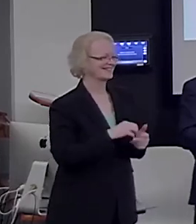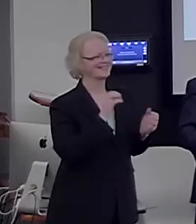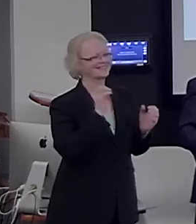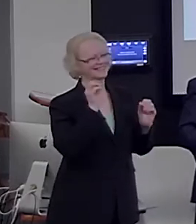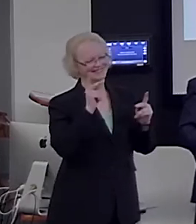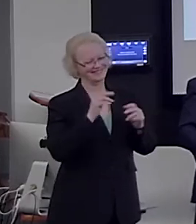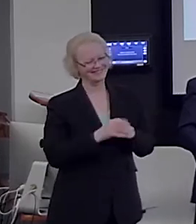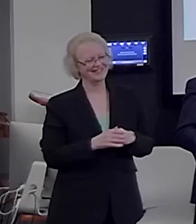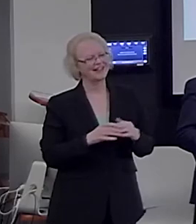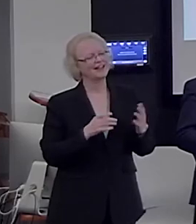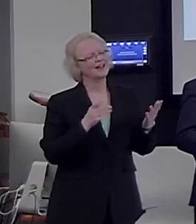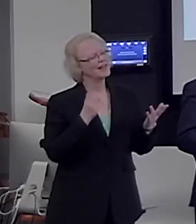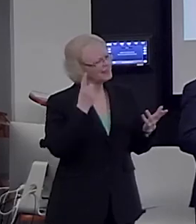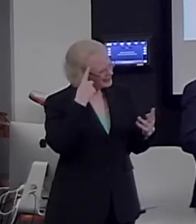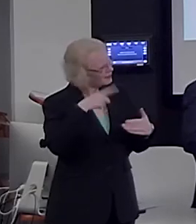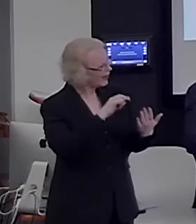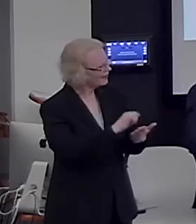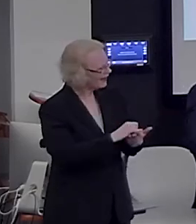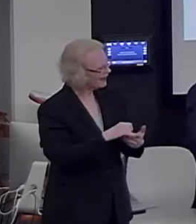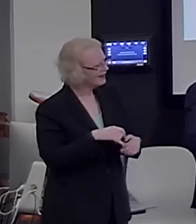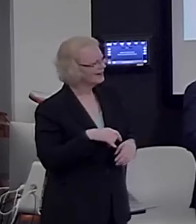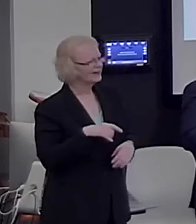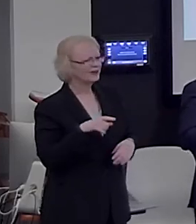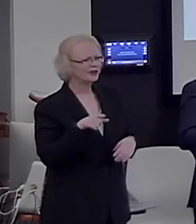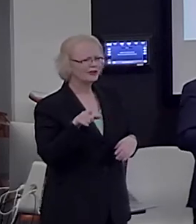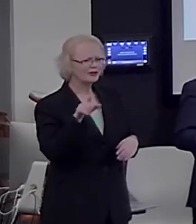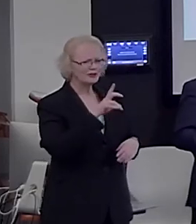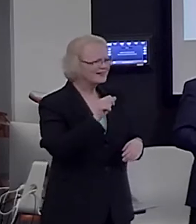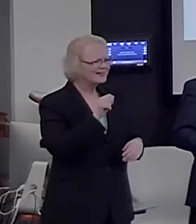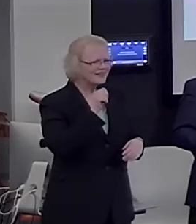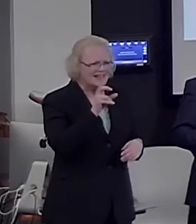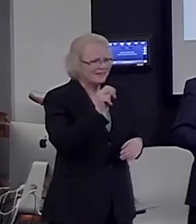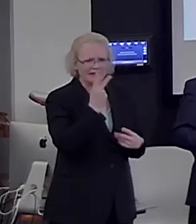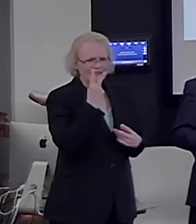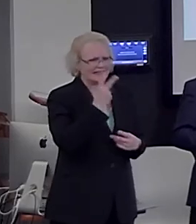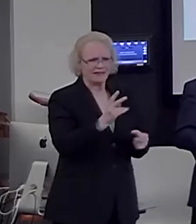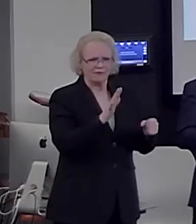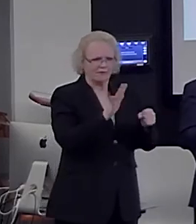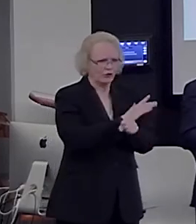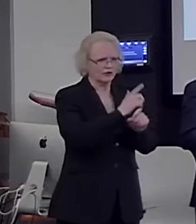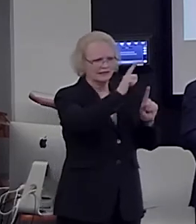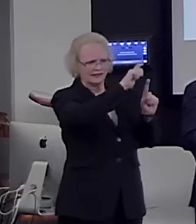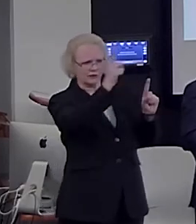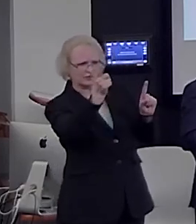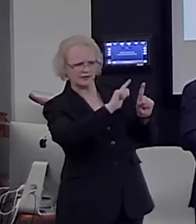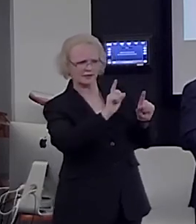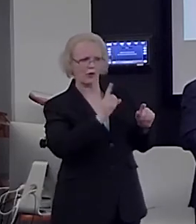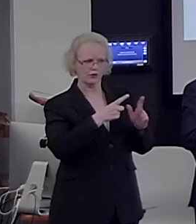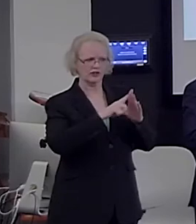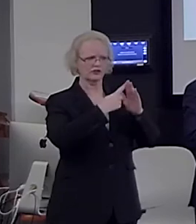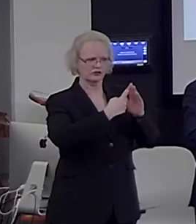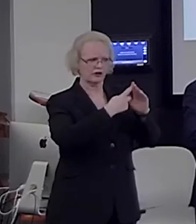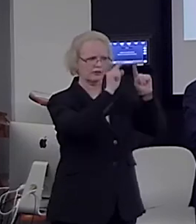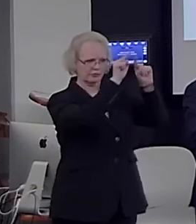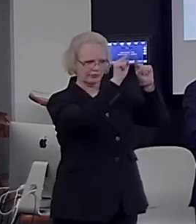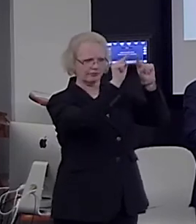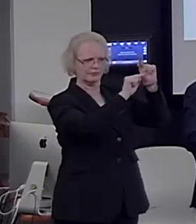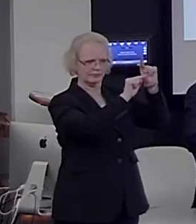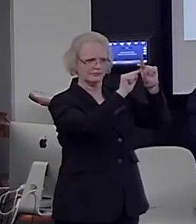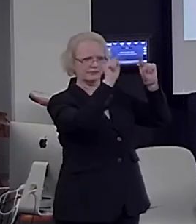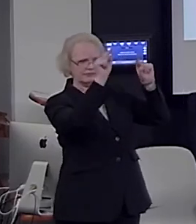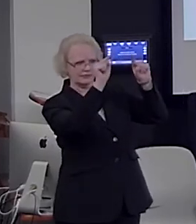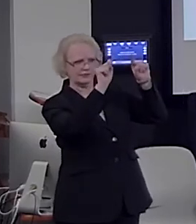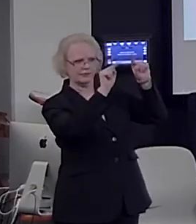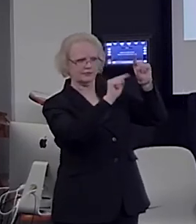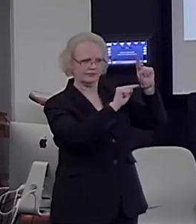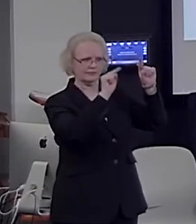Now, think about it. I mean, you didn't even get the full sequence. You only got the beginning. You got almost